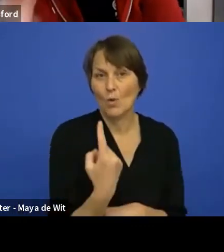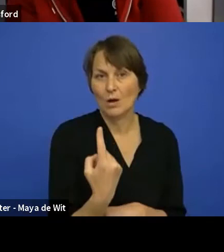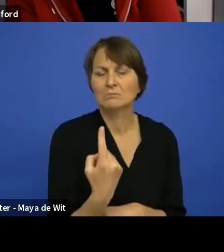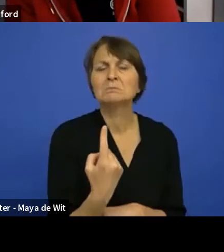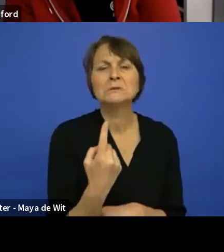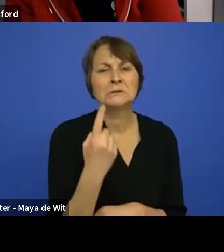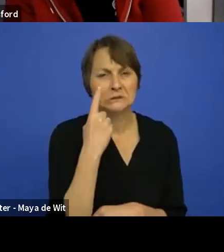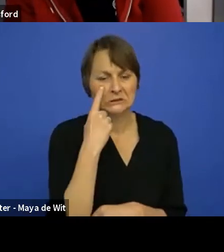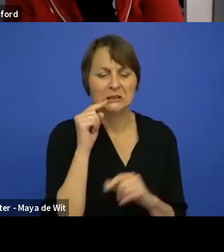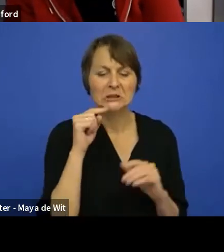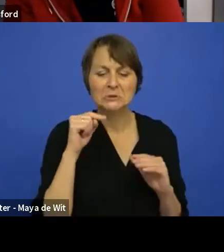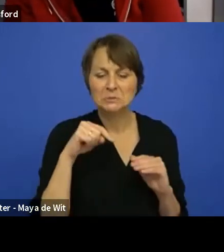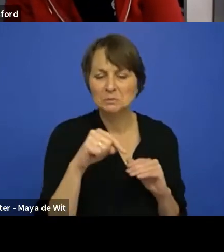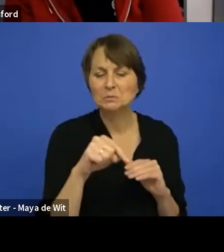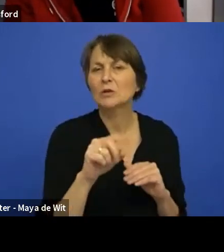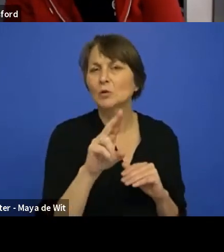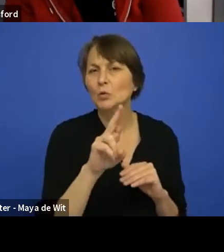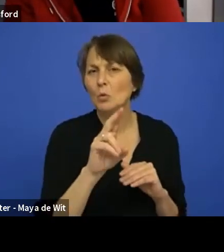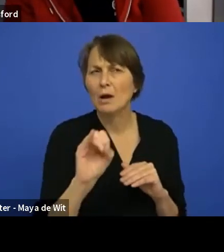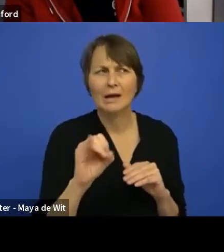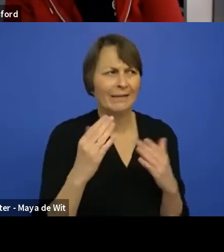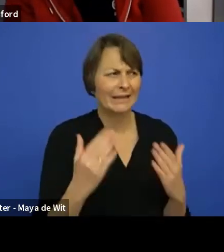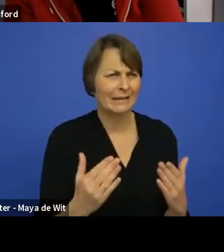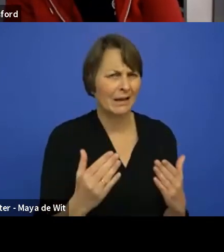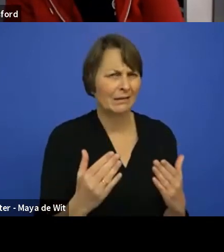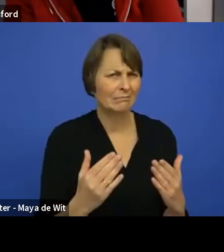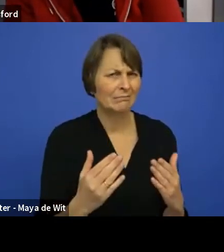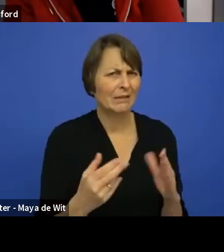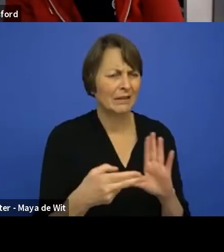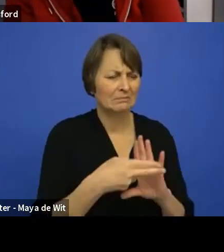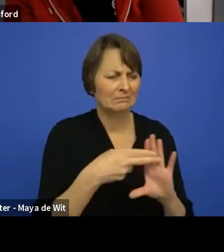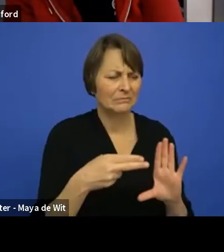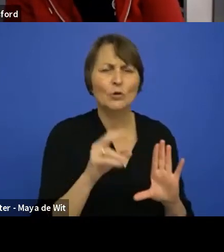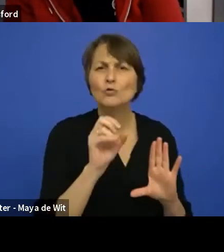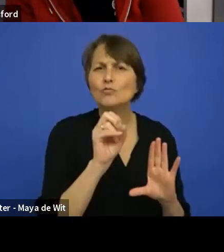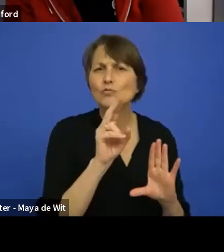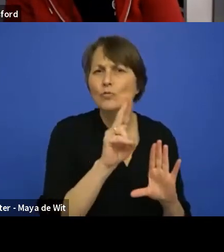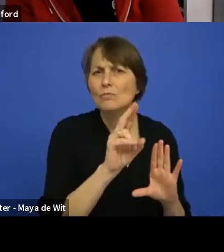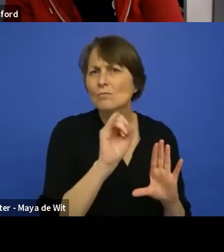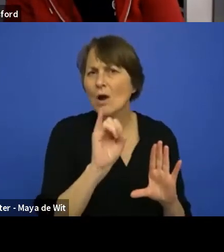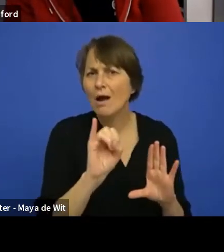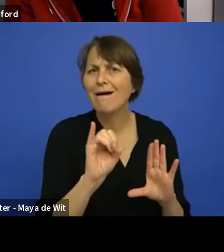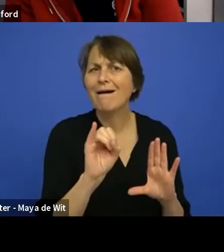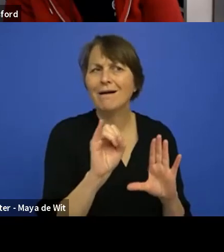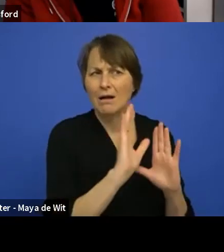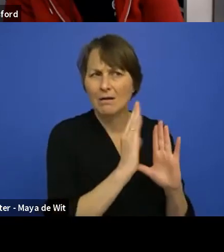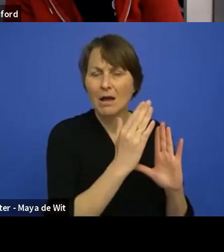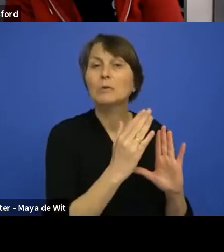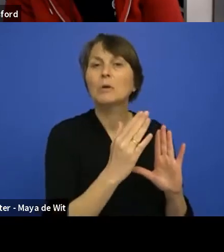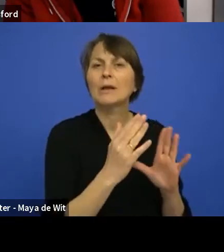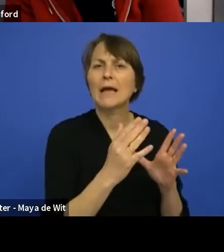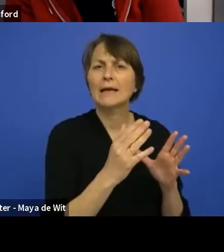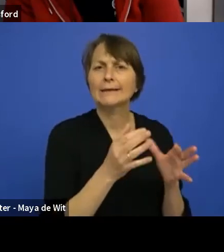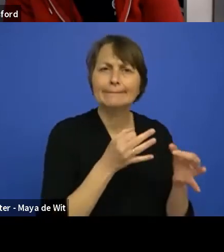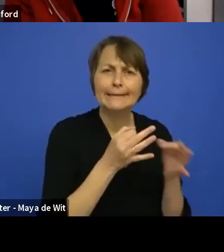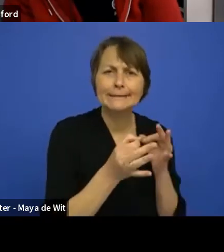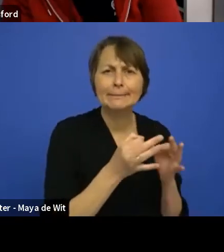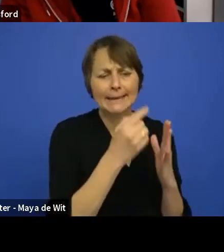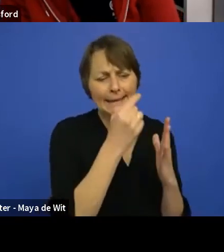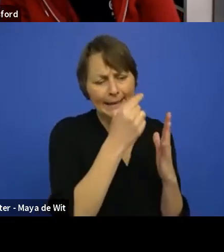one right now that's called the UI library and that explains what we're working on and, and all of that stuff. And eventually that will go into done or, or,